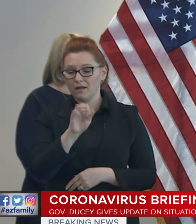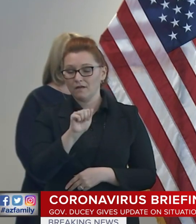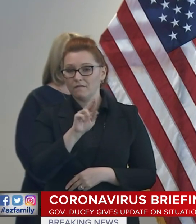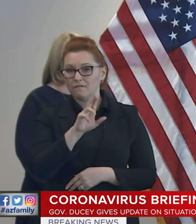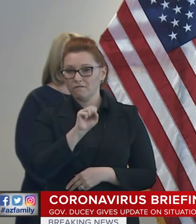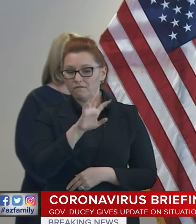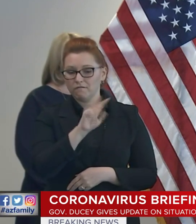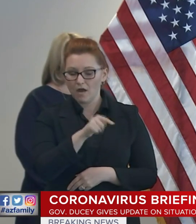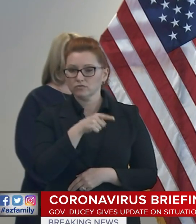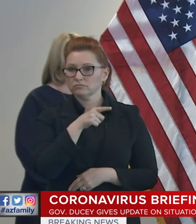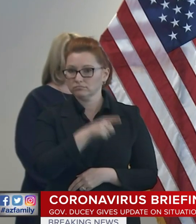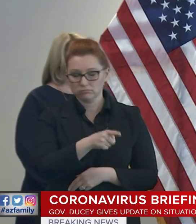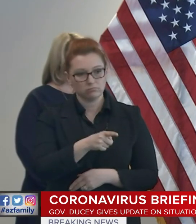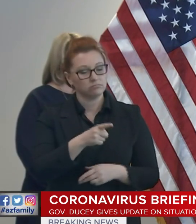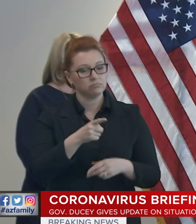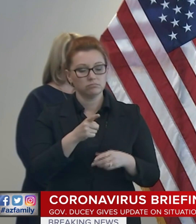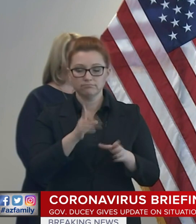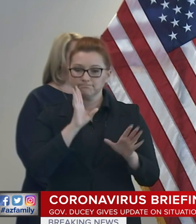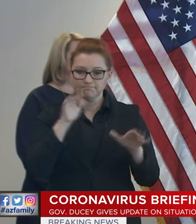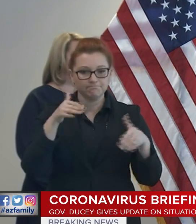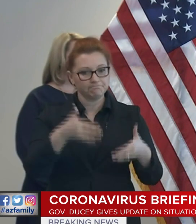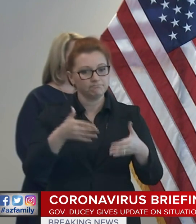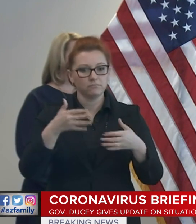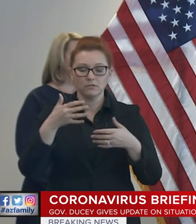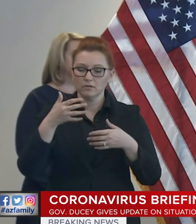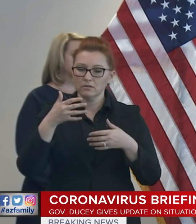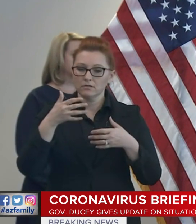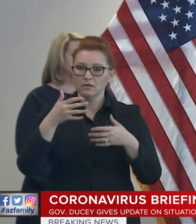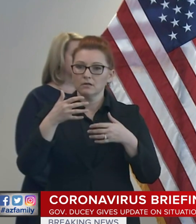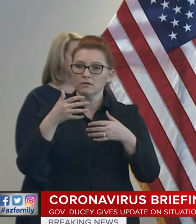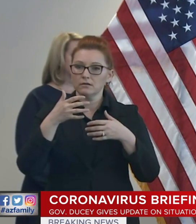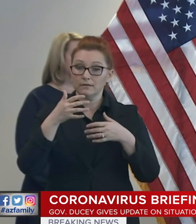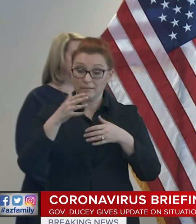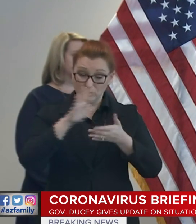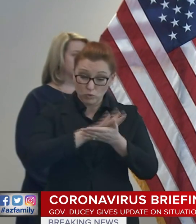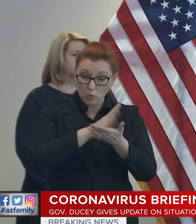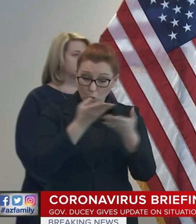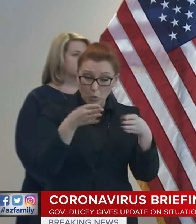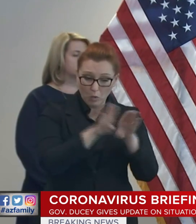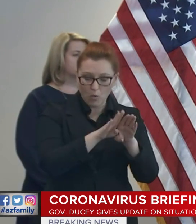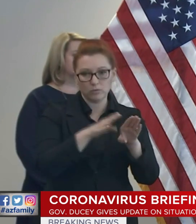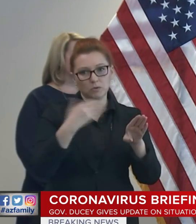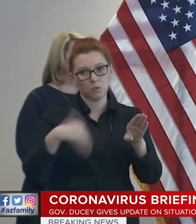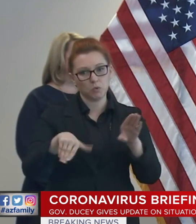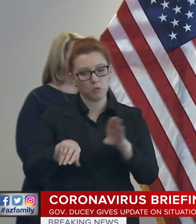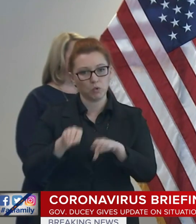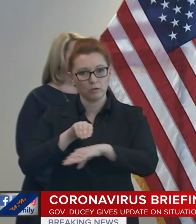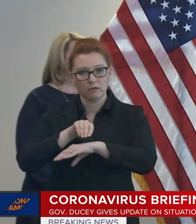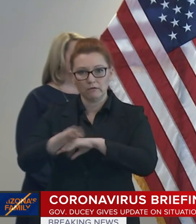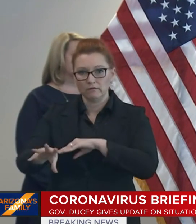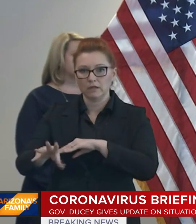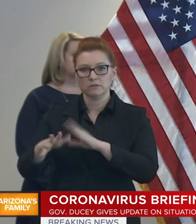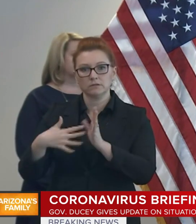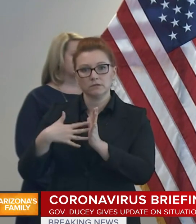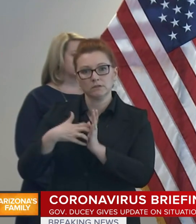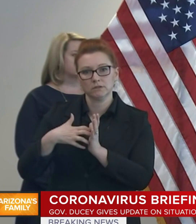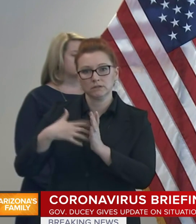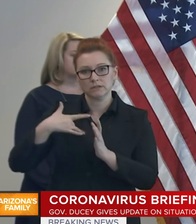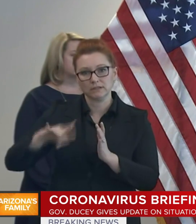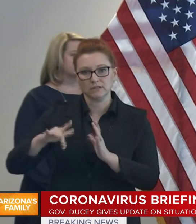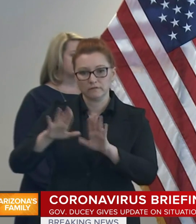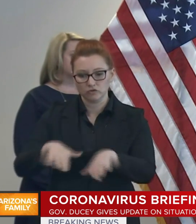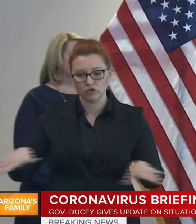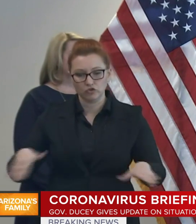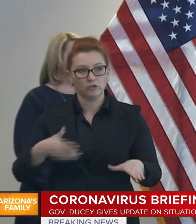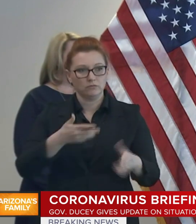impacts of school closures on Arizona's most vulnerable children. Just today, this